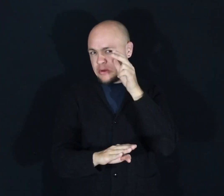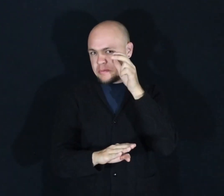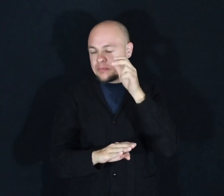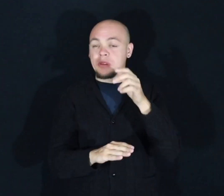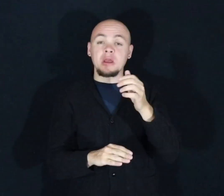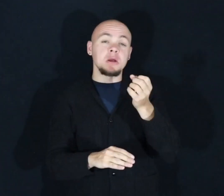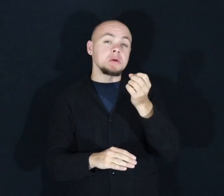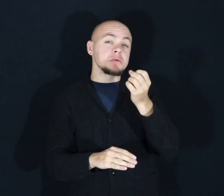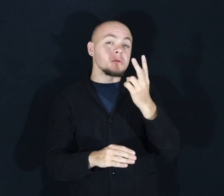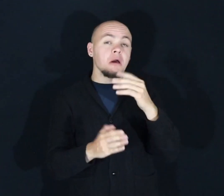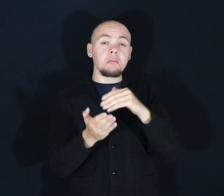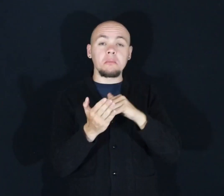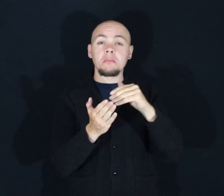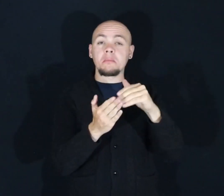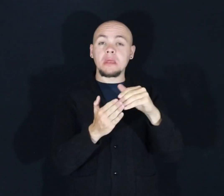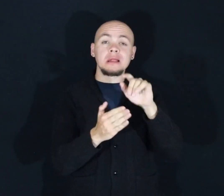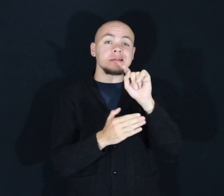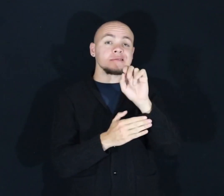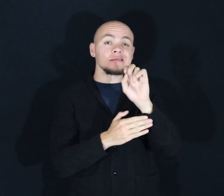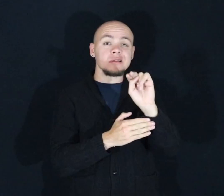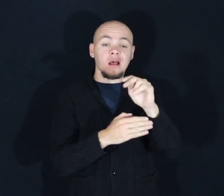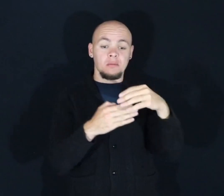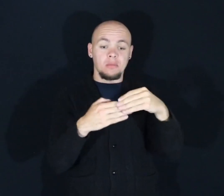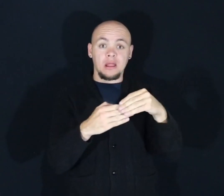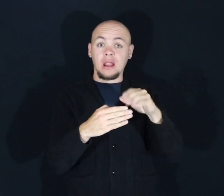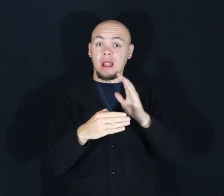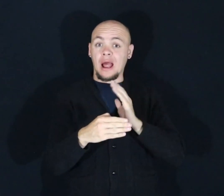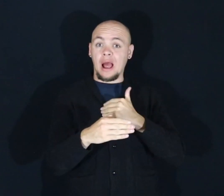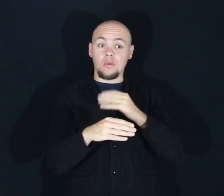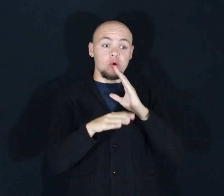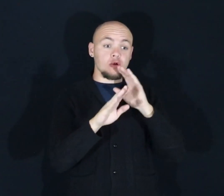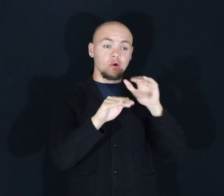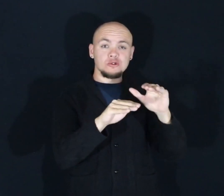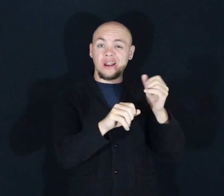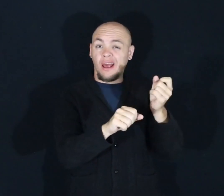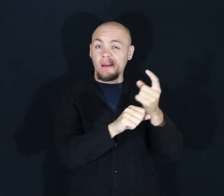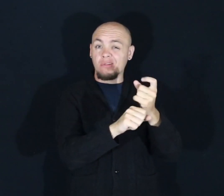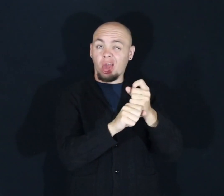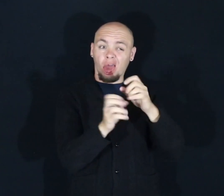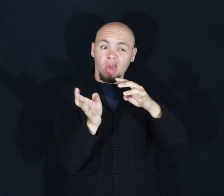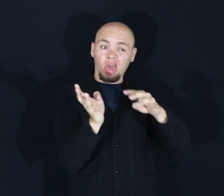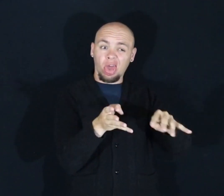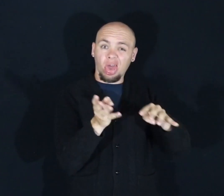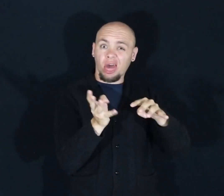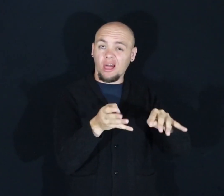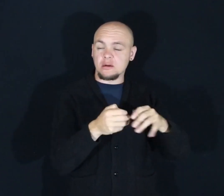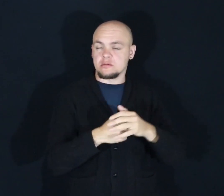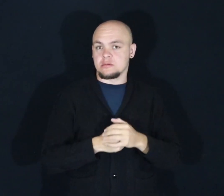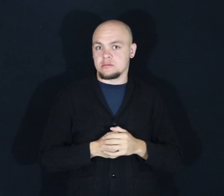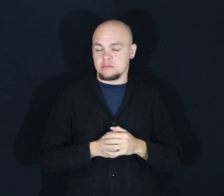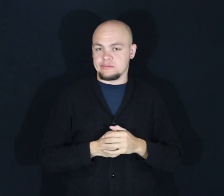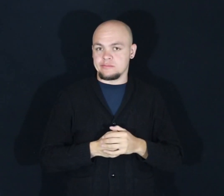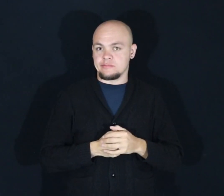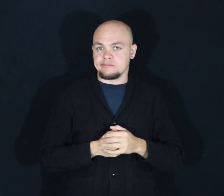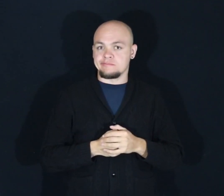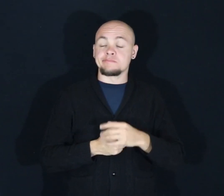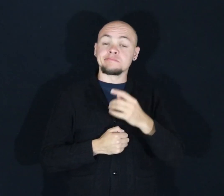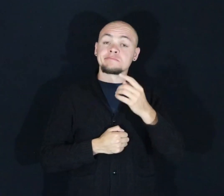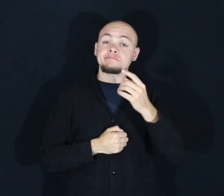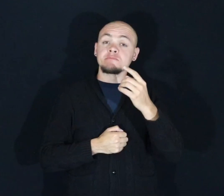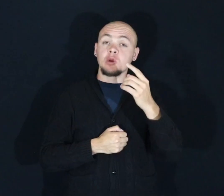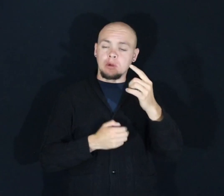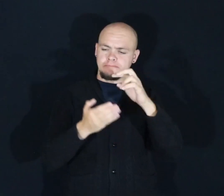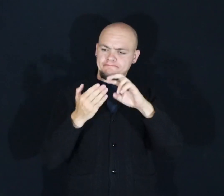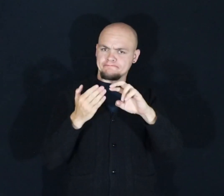million tons of plastics enters our oceans every year. Or that one study found